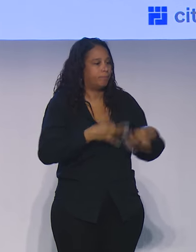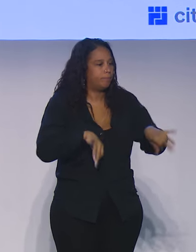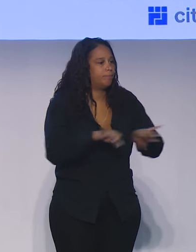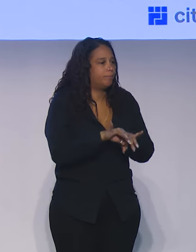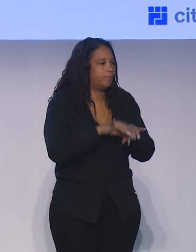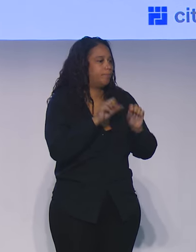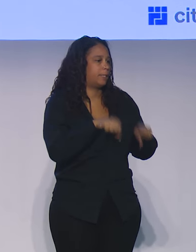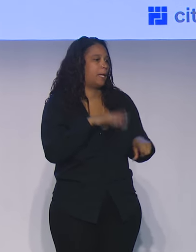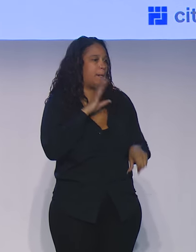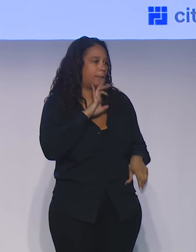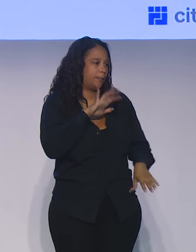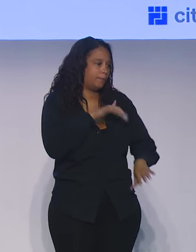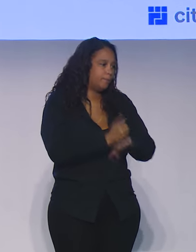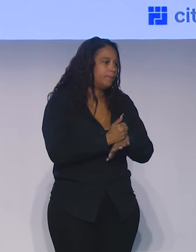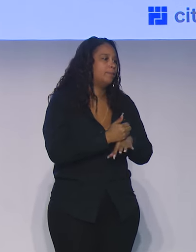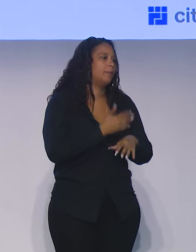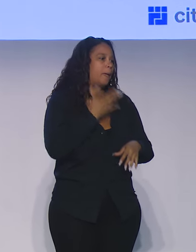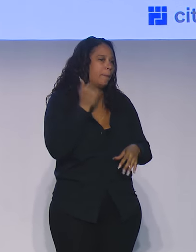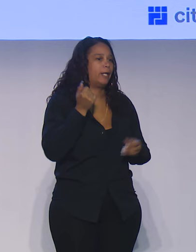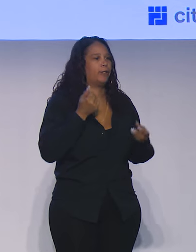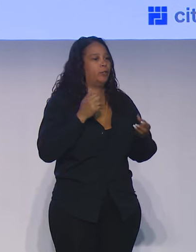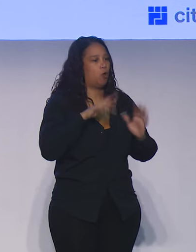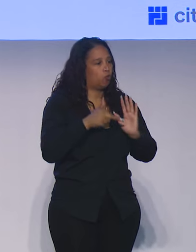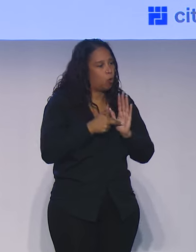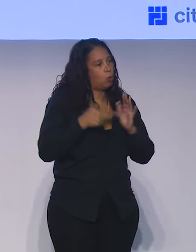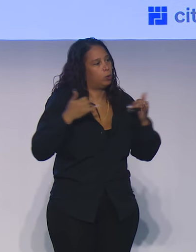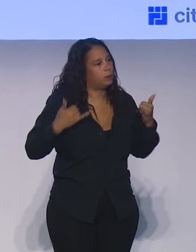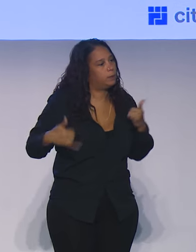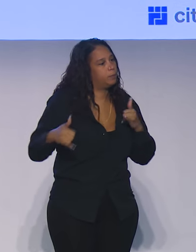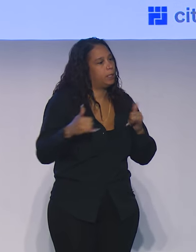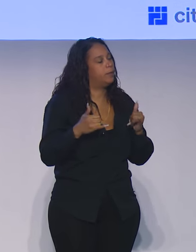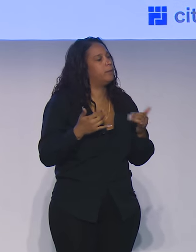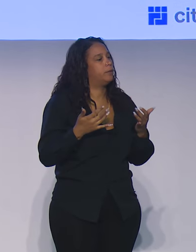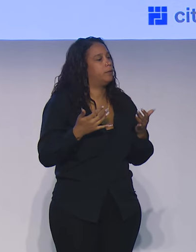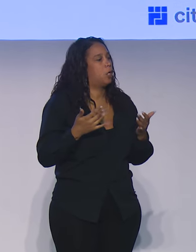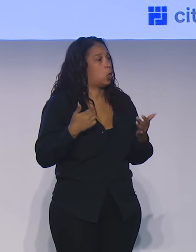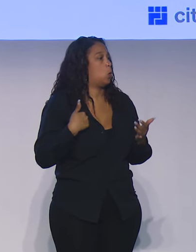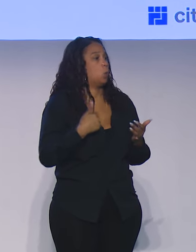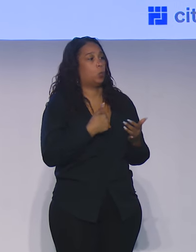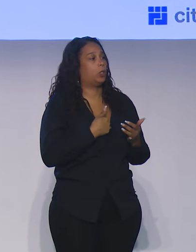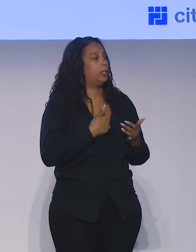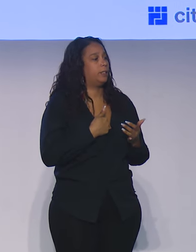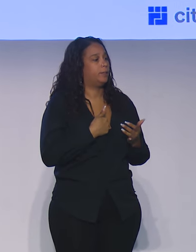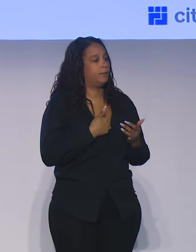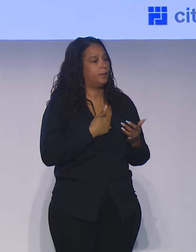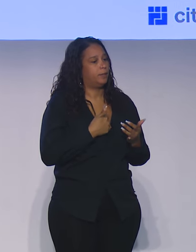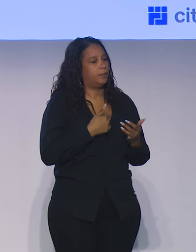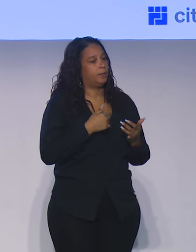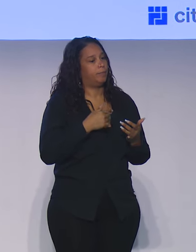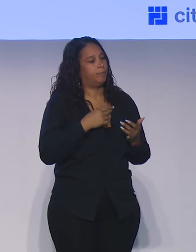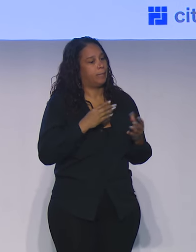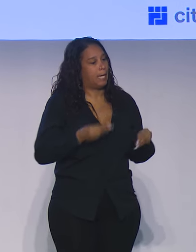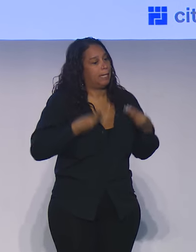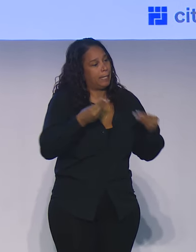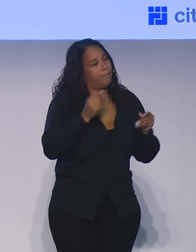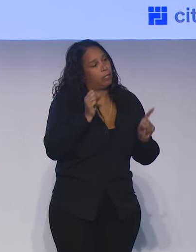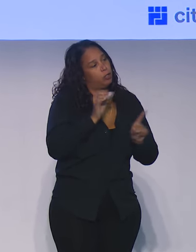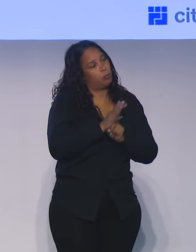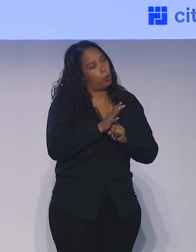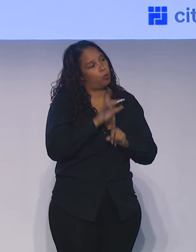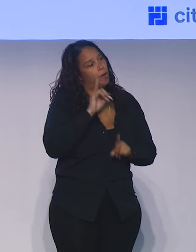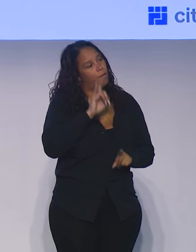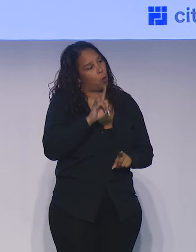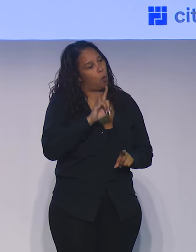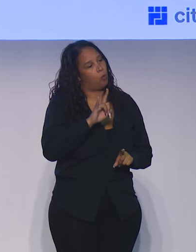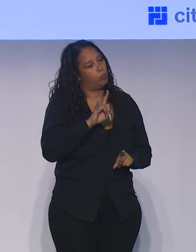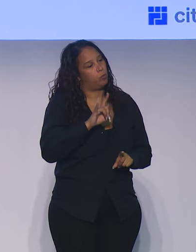to be done and everyone has a role to play. And we don't yet in health professions training actually give people exposure to interdisciplinary learning.